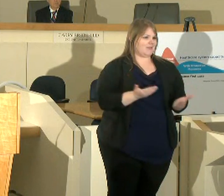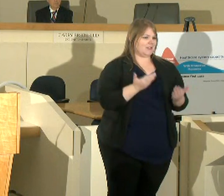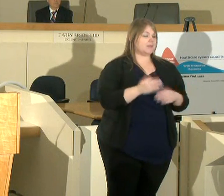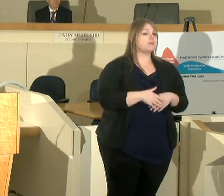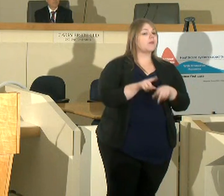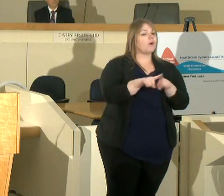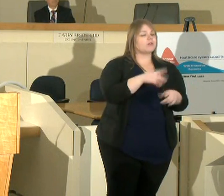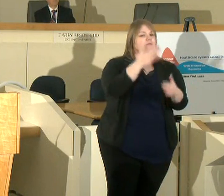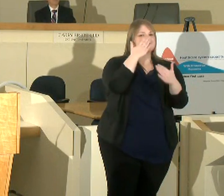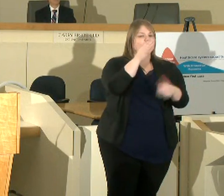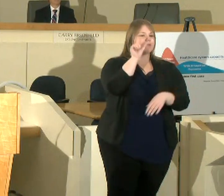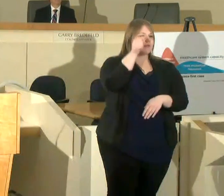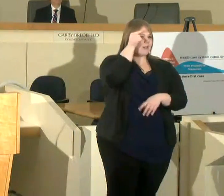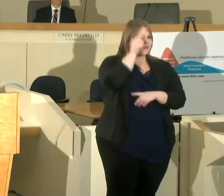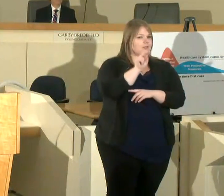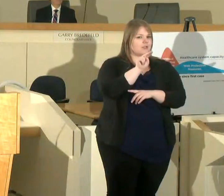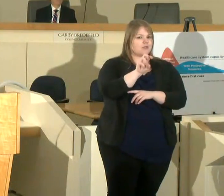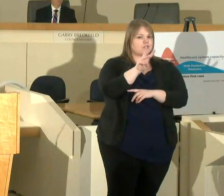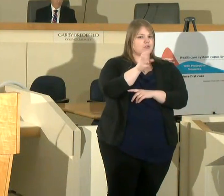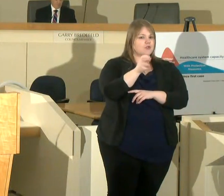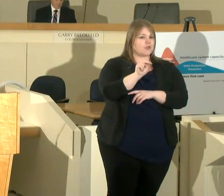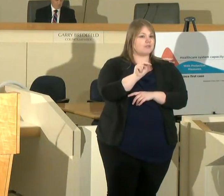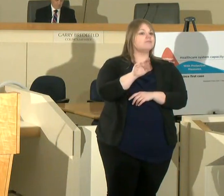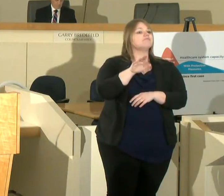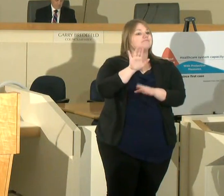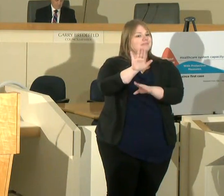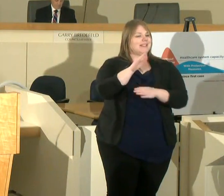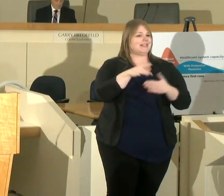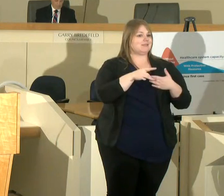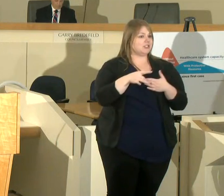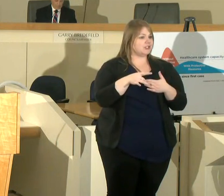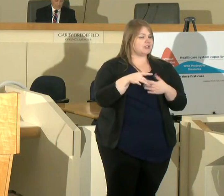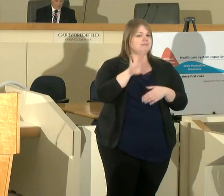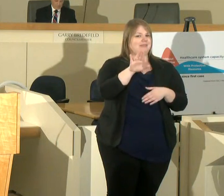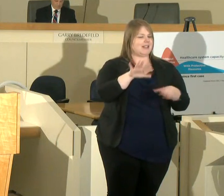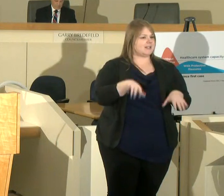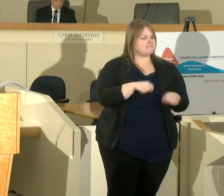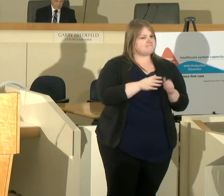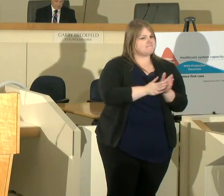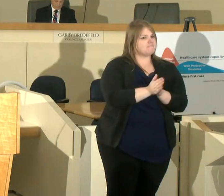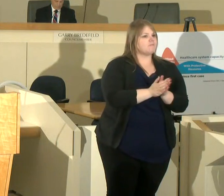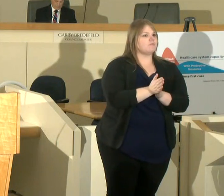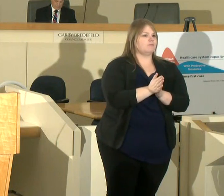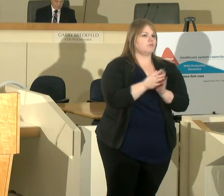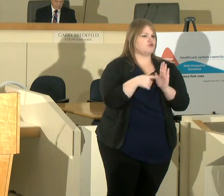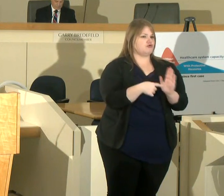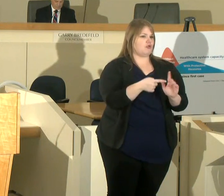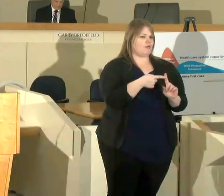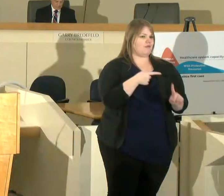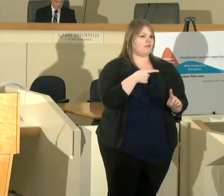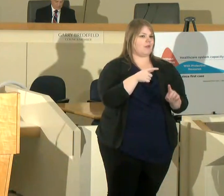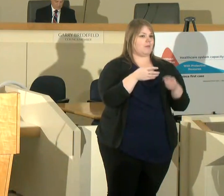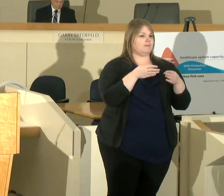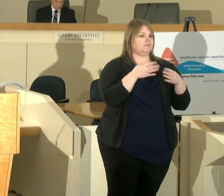newsome for his leadership as well as his initiative shown by the department of public health and our other